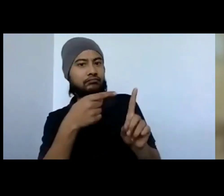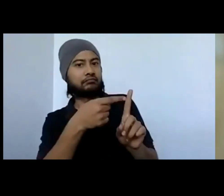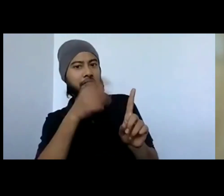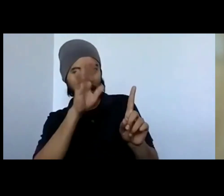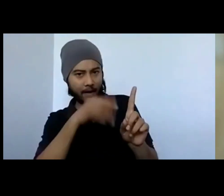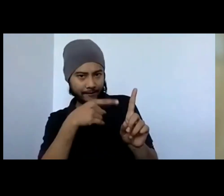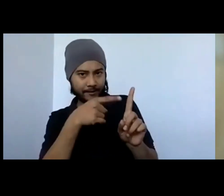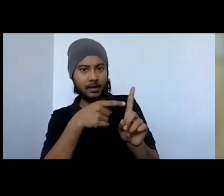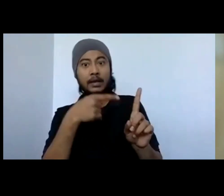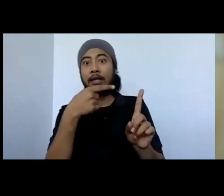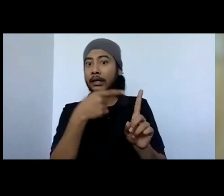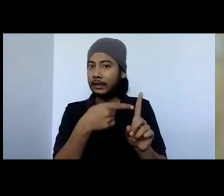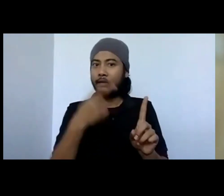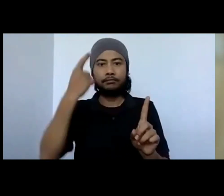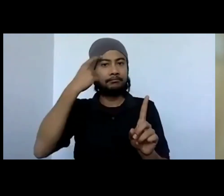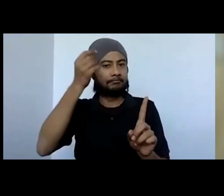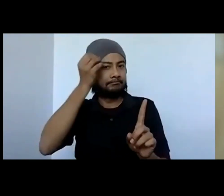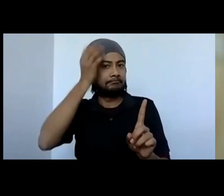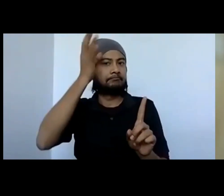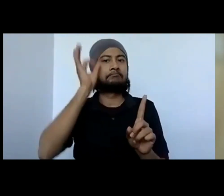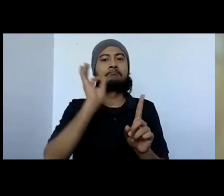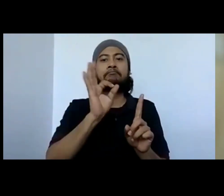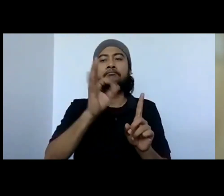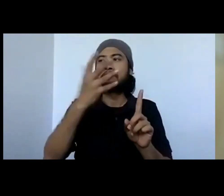and amplifies them to the right address.